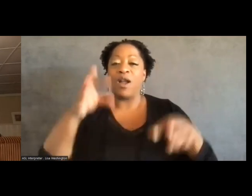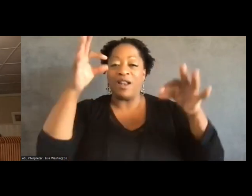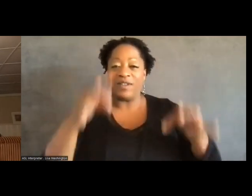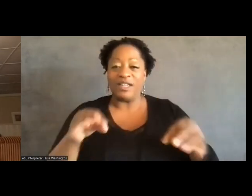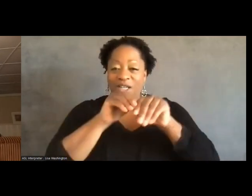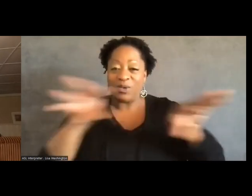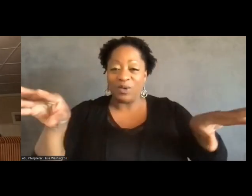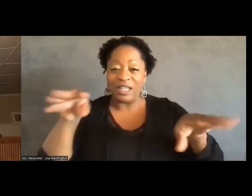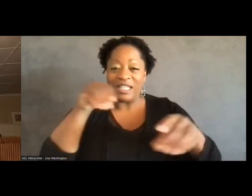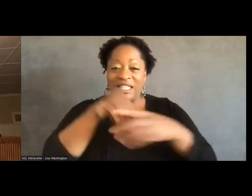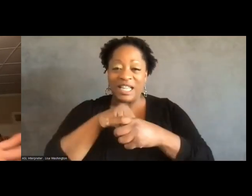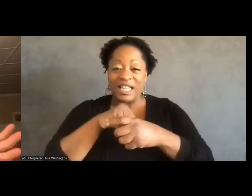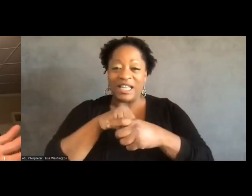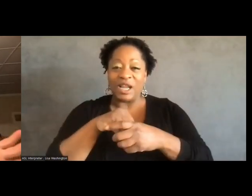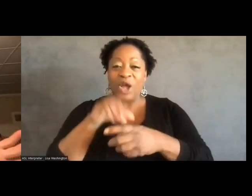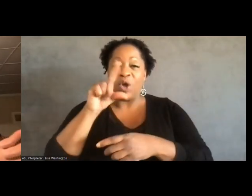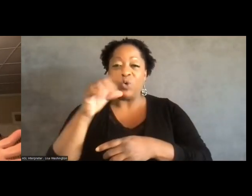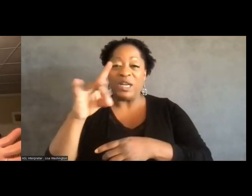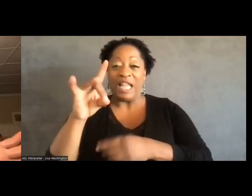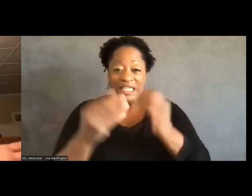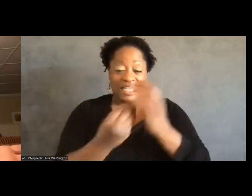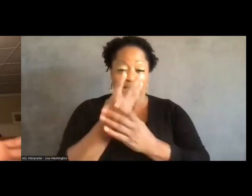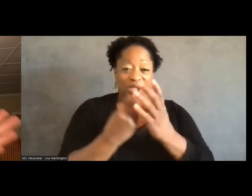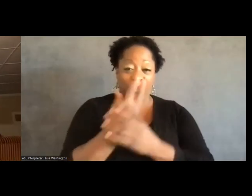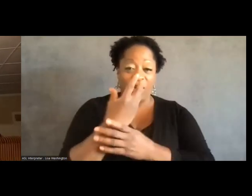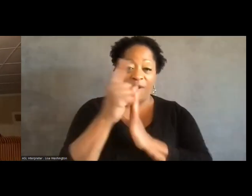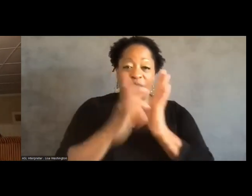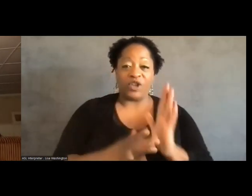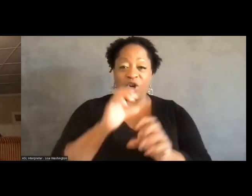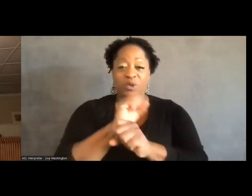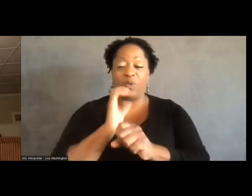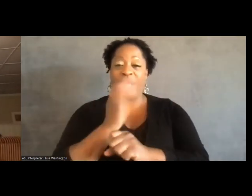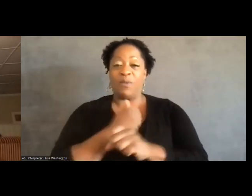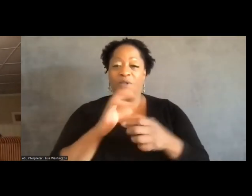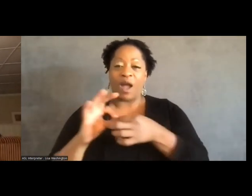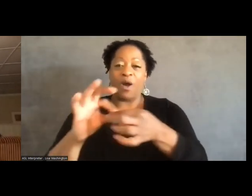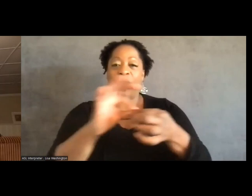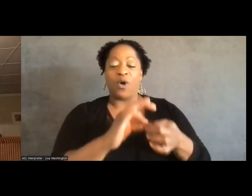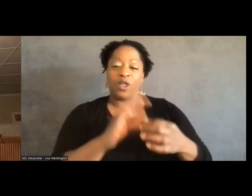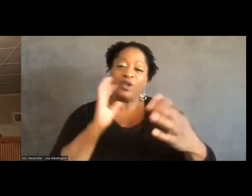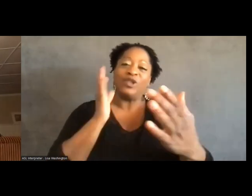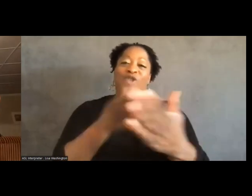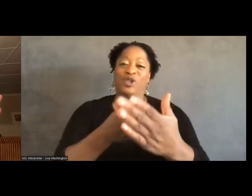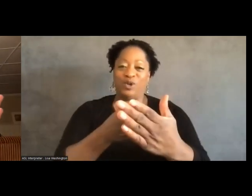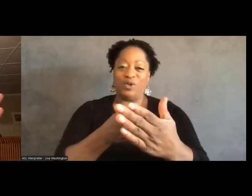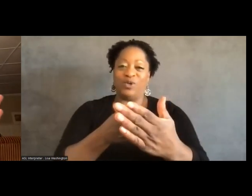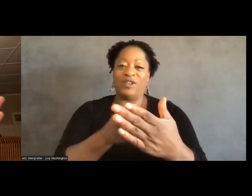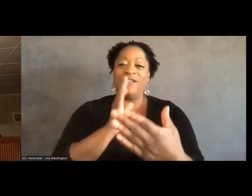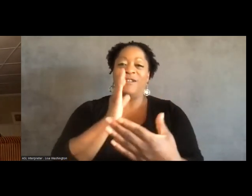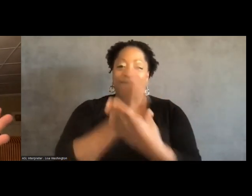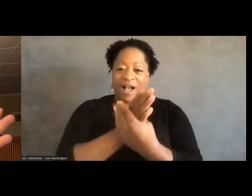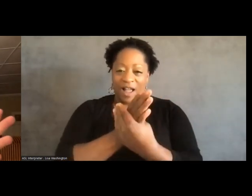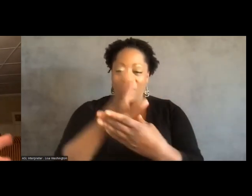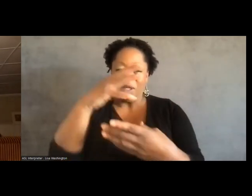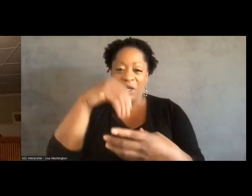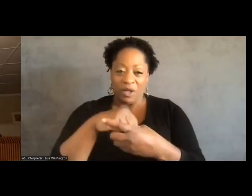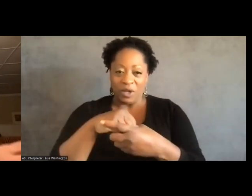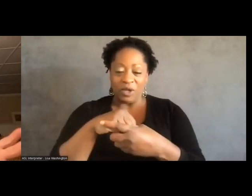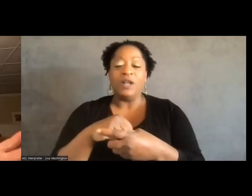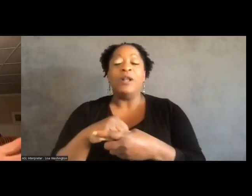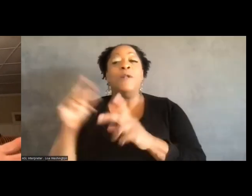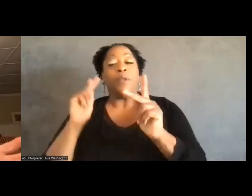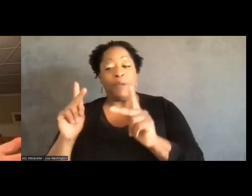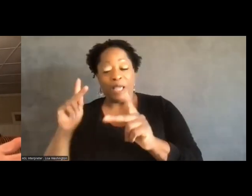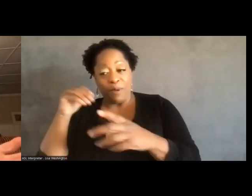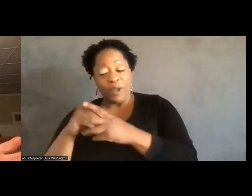spring of 2018, the attorneys working with our coalition filed a lawsuit. It included, the plaintiffs included